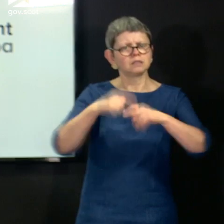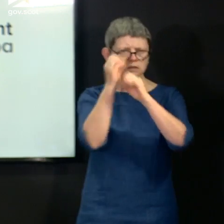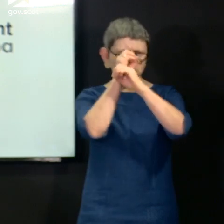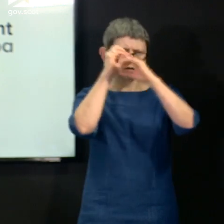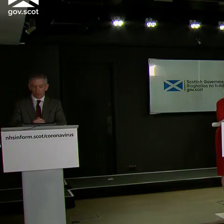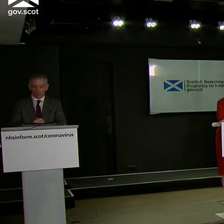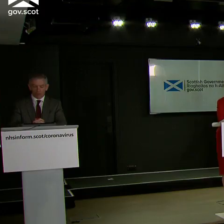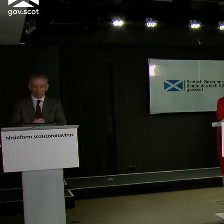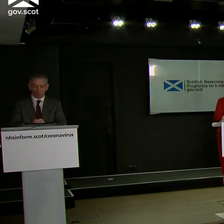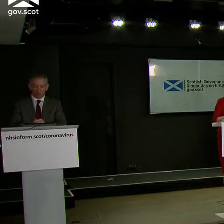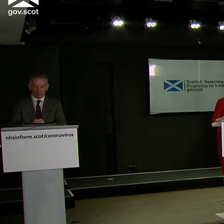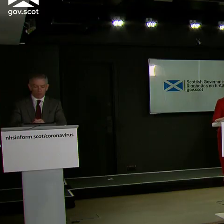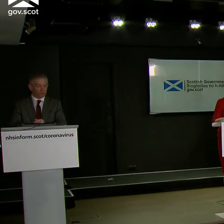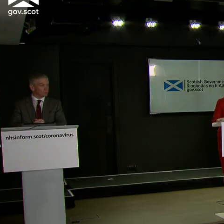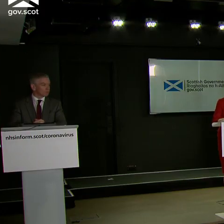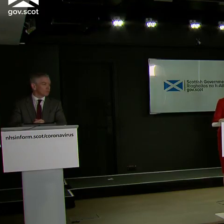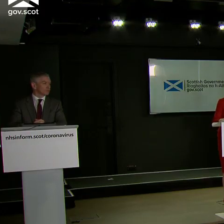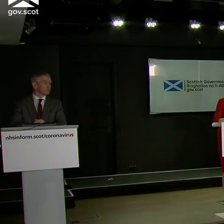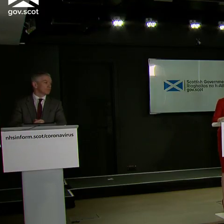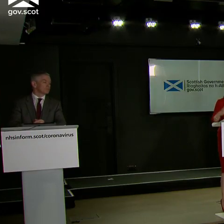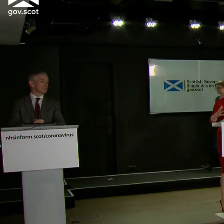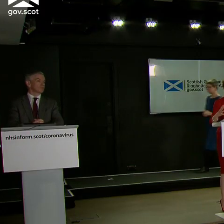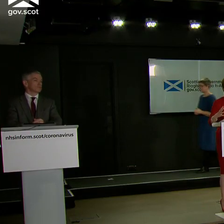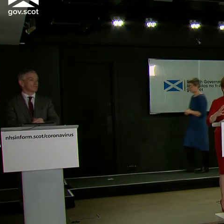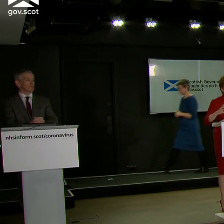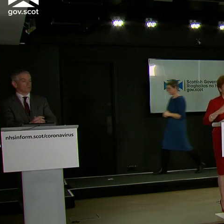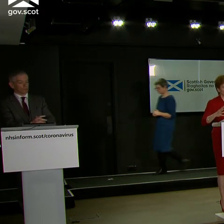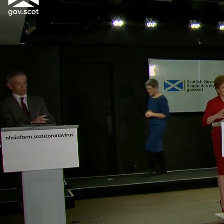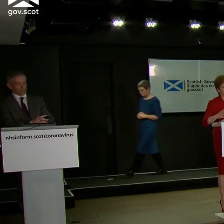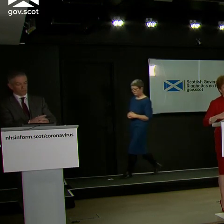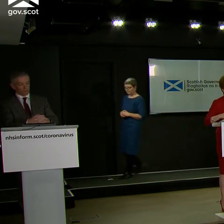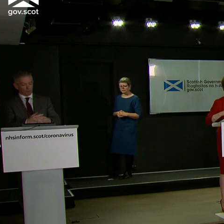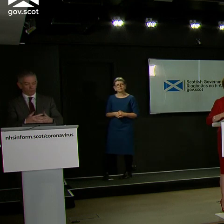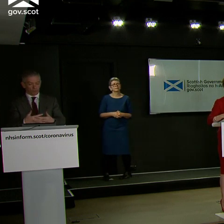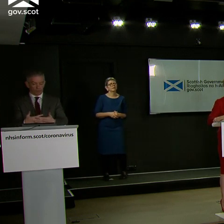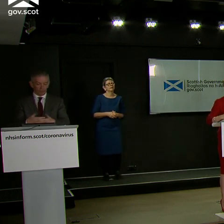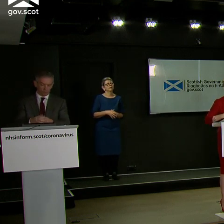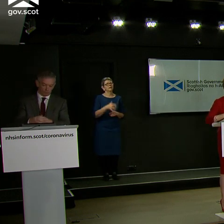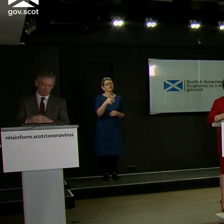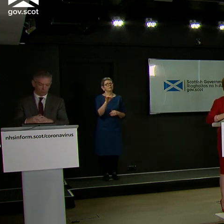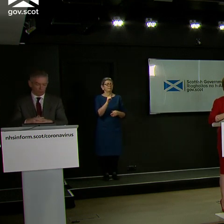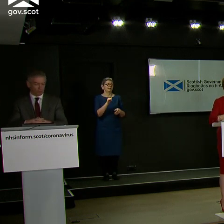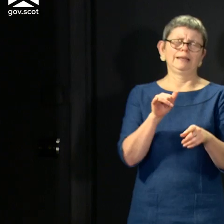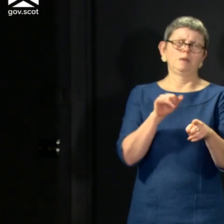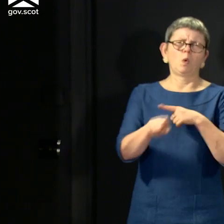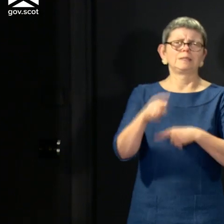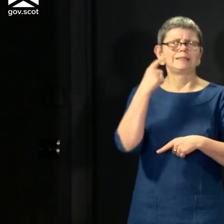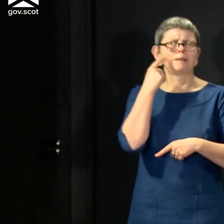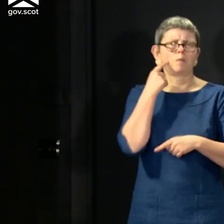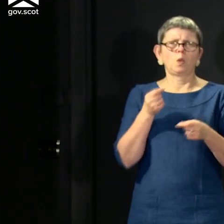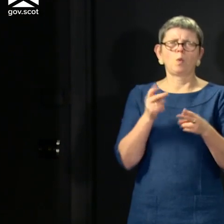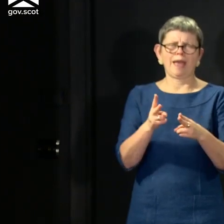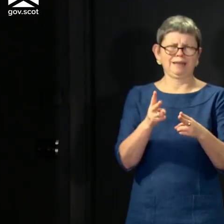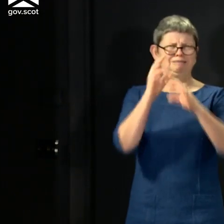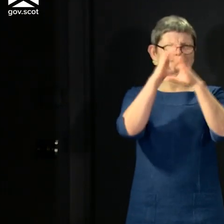new virus. Thanks very much, Cabinet Secretary. Perhaps the simplest way to understand this is what I just reported to you